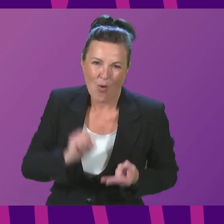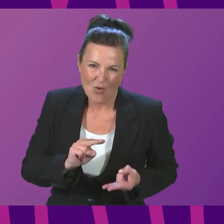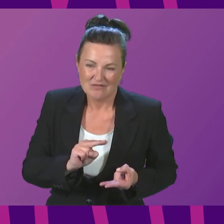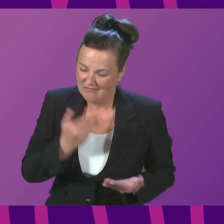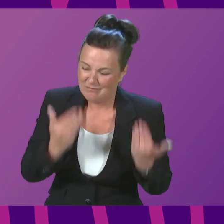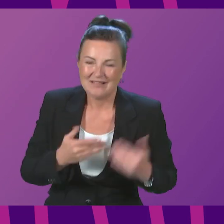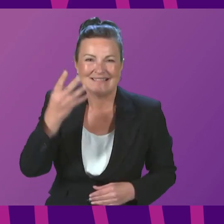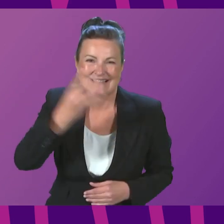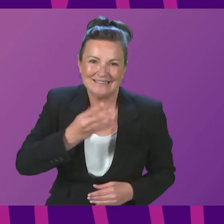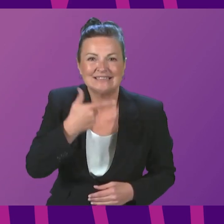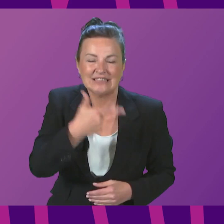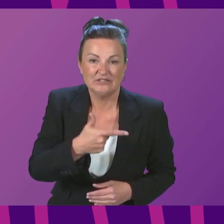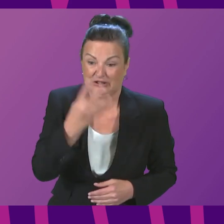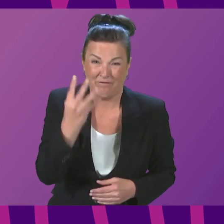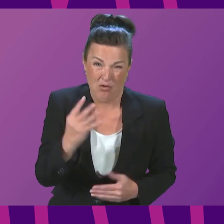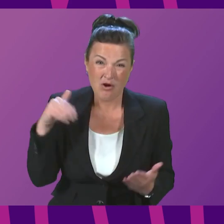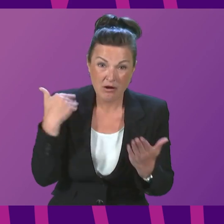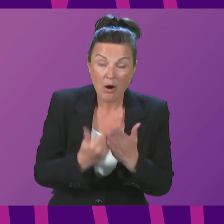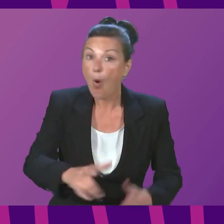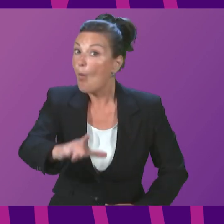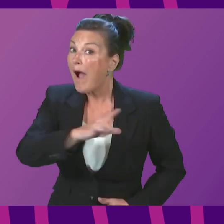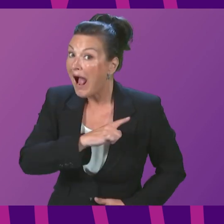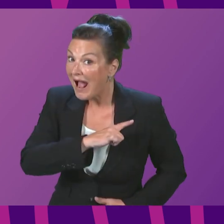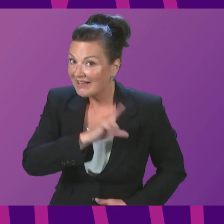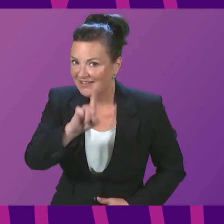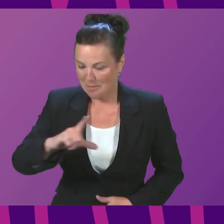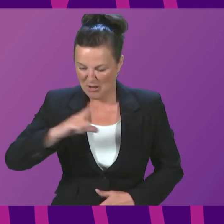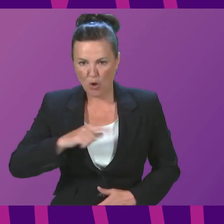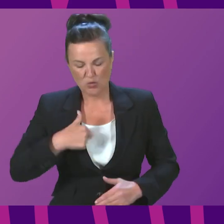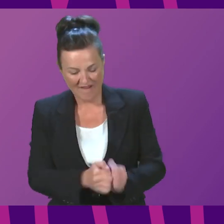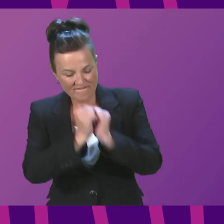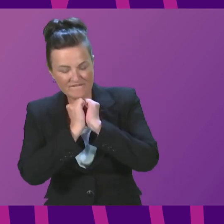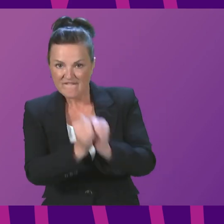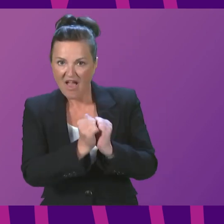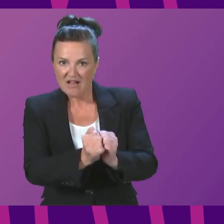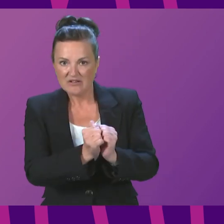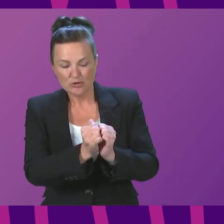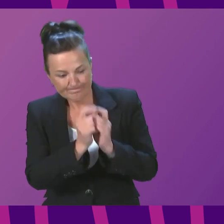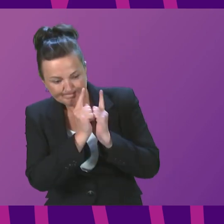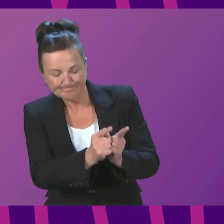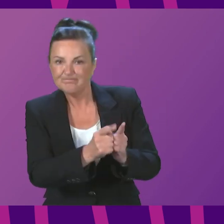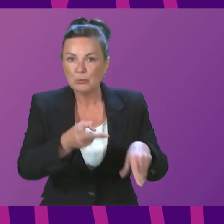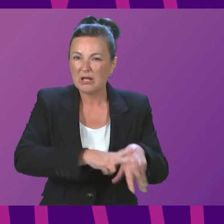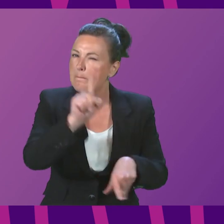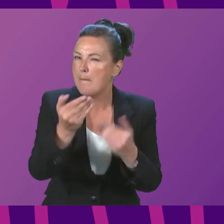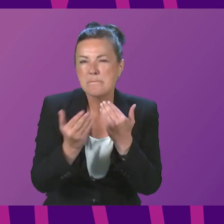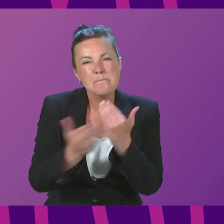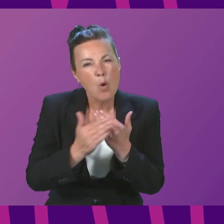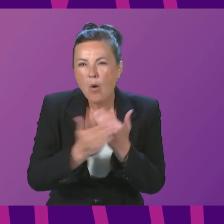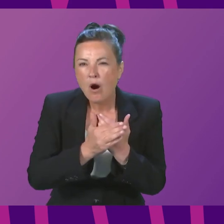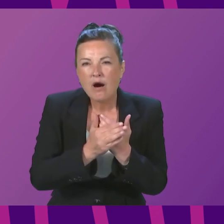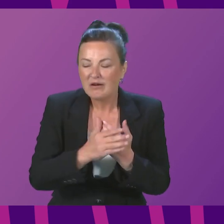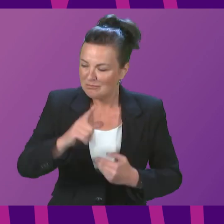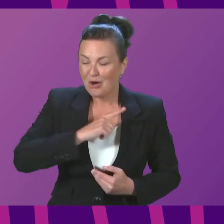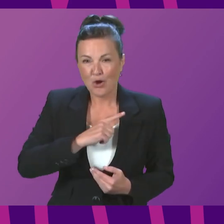lowest level since 1974. Partly because of the value that we attach to policing. But more than that, presiding officer,